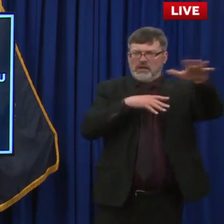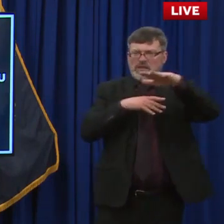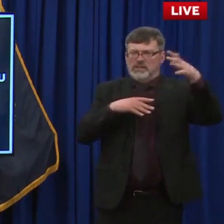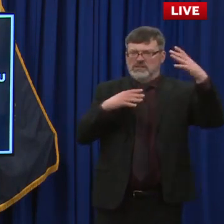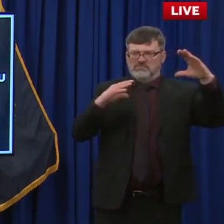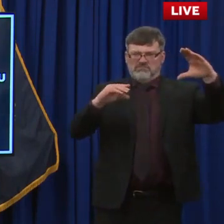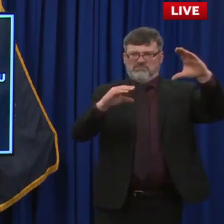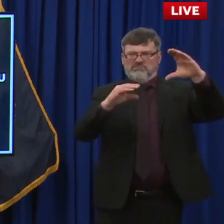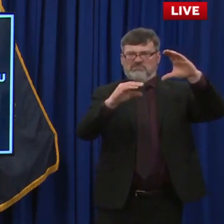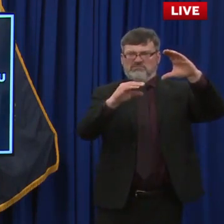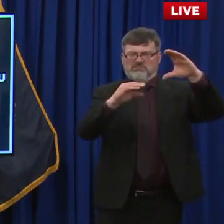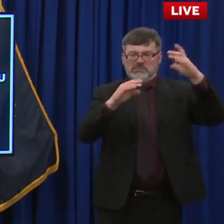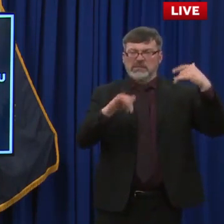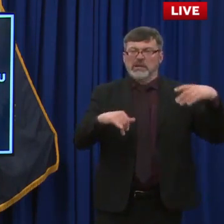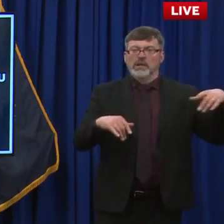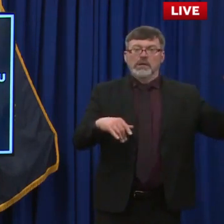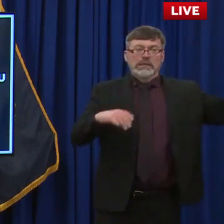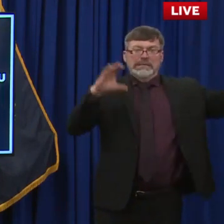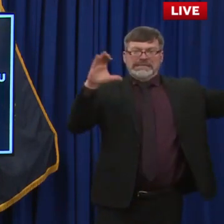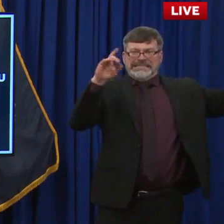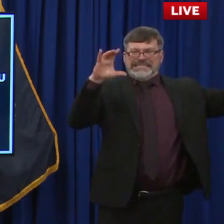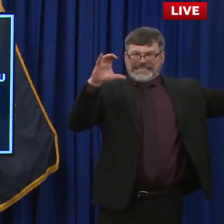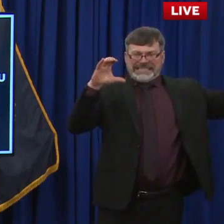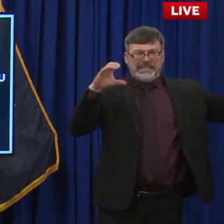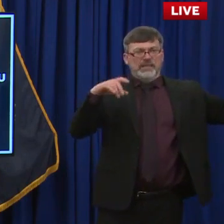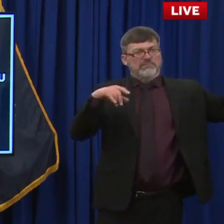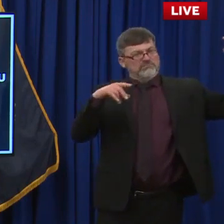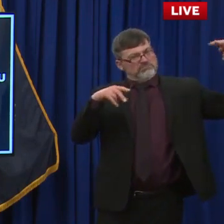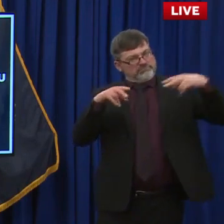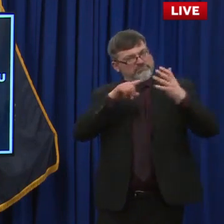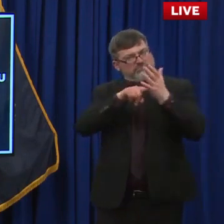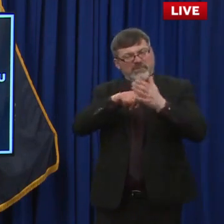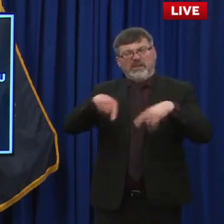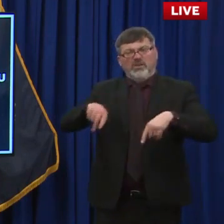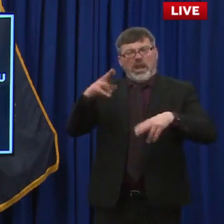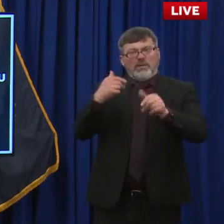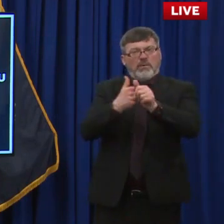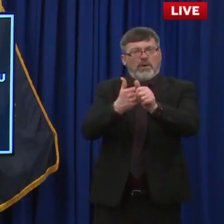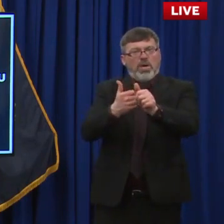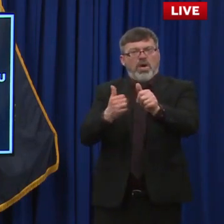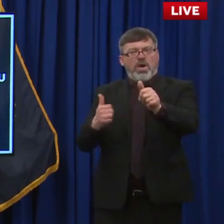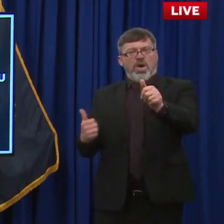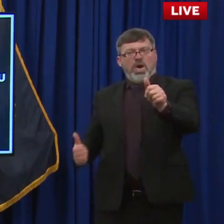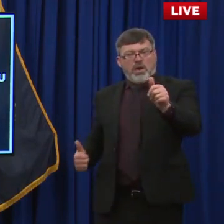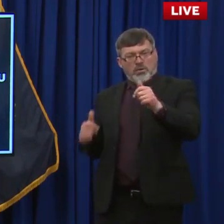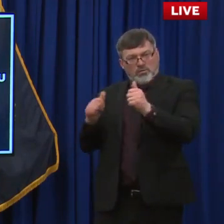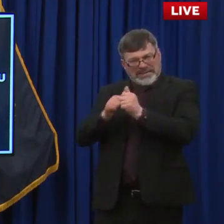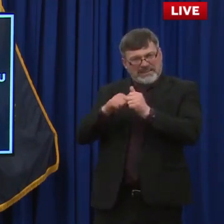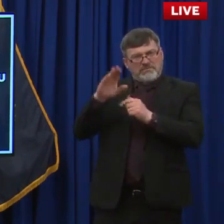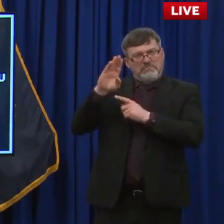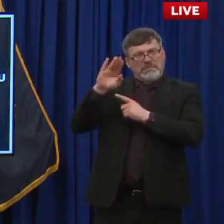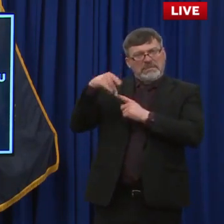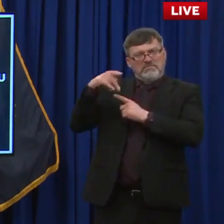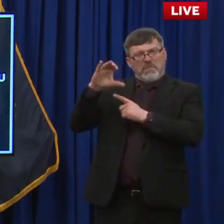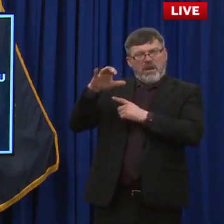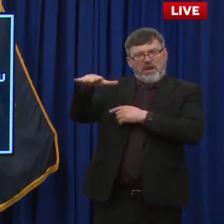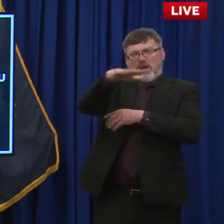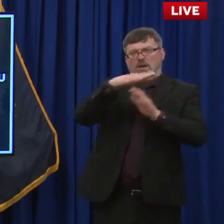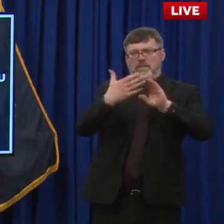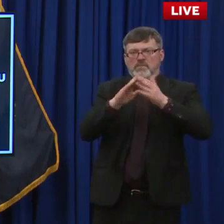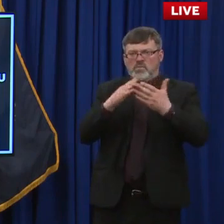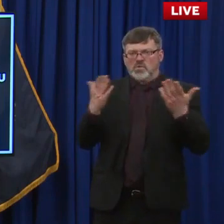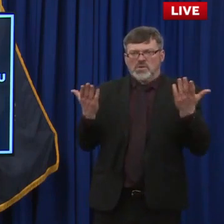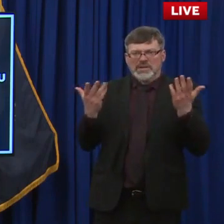behind others in other states and vaccinating highly vulnerable communities. So I'm wondering, does this signal a need for New Hampshire